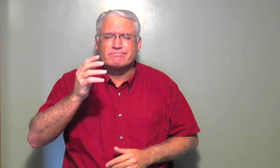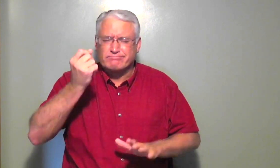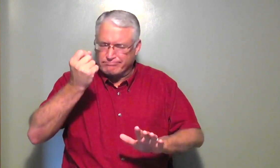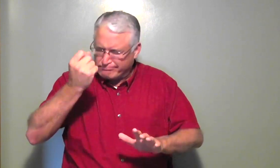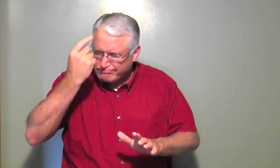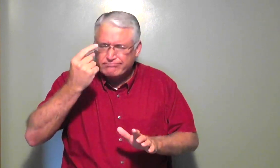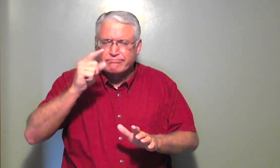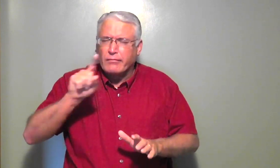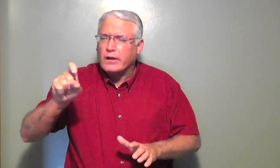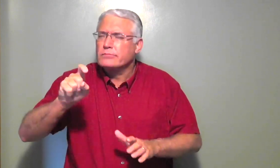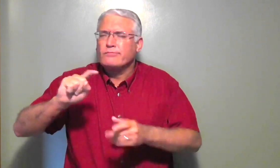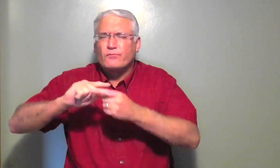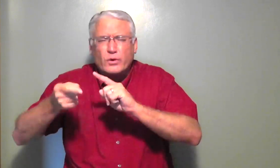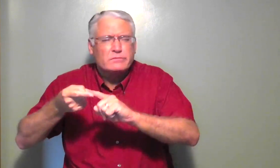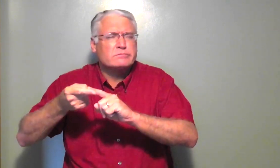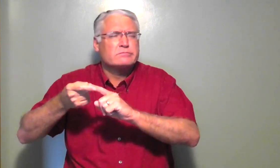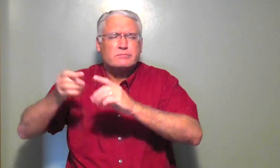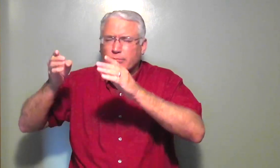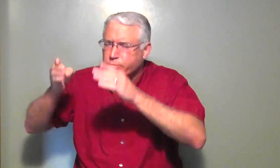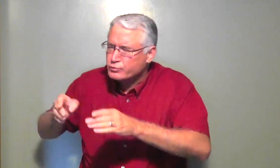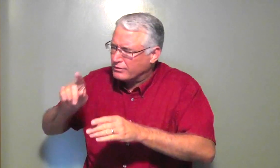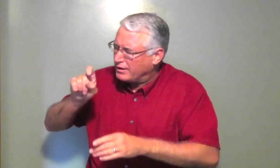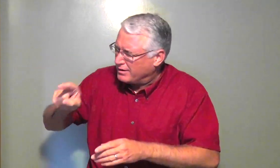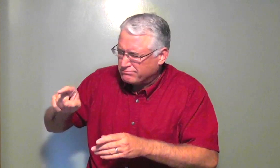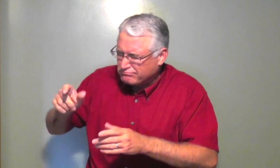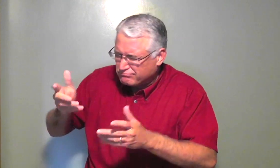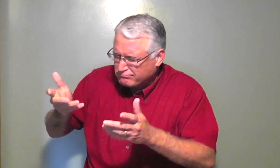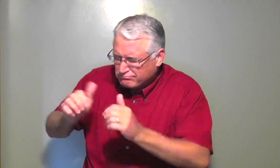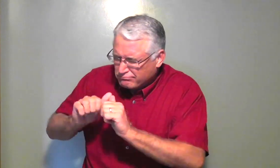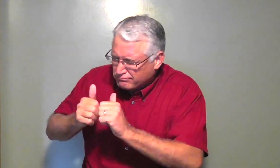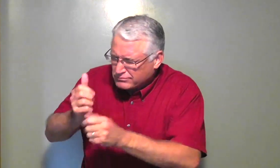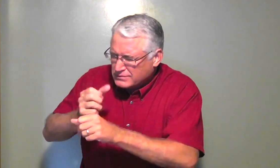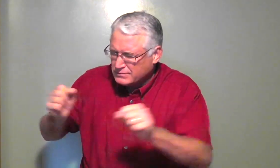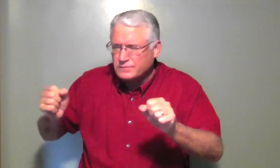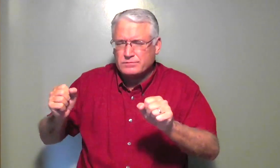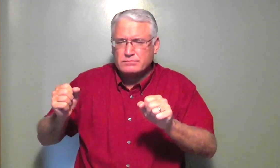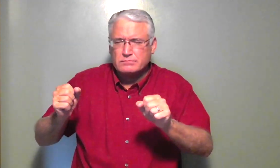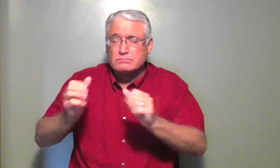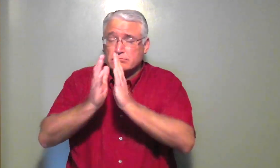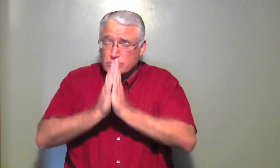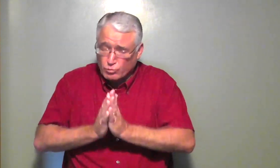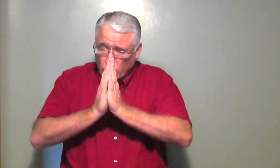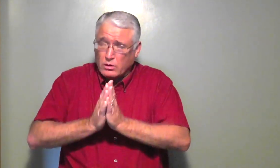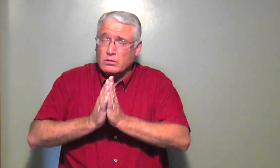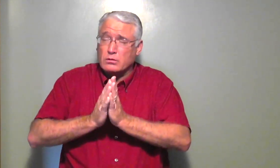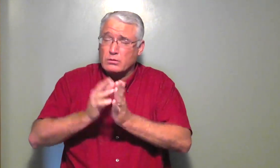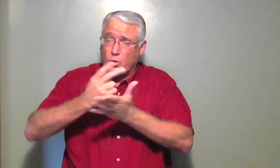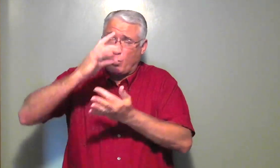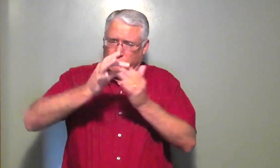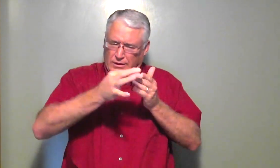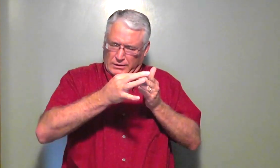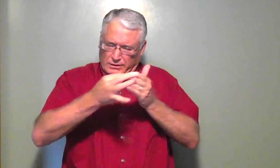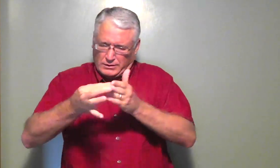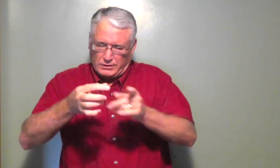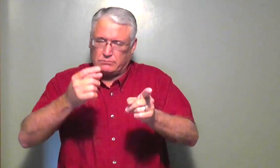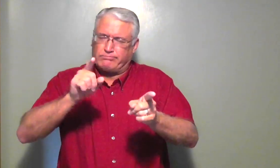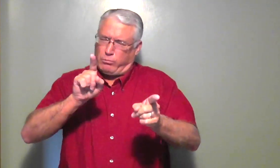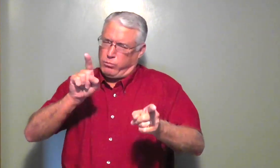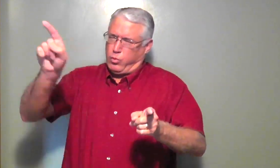they will understand, and that people will talk to their friends about your salvation, and the Holy